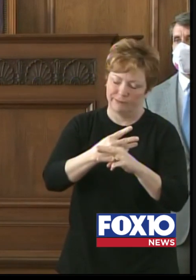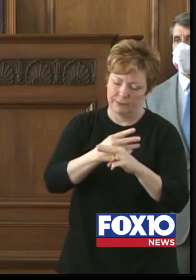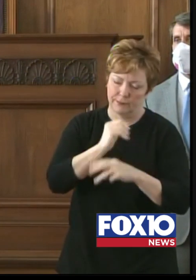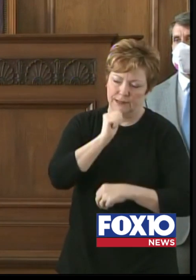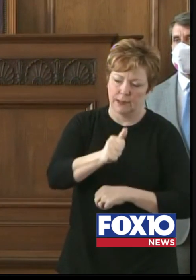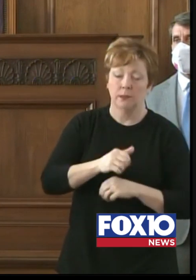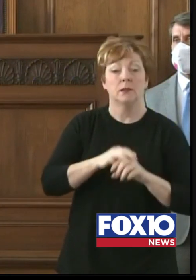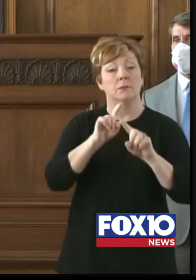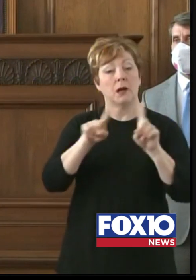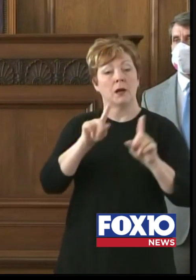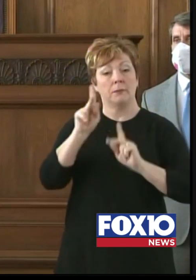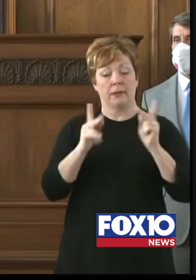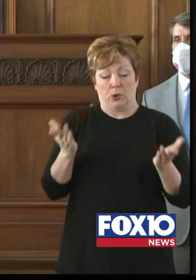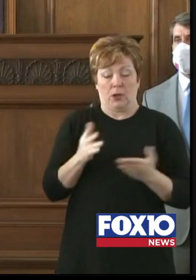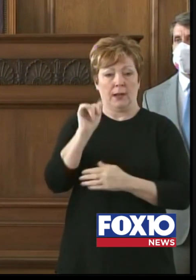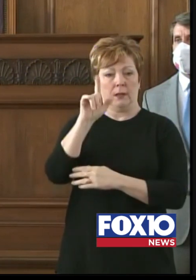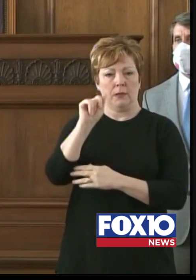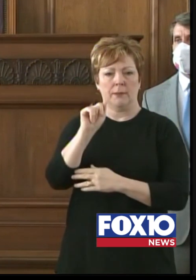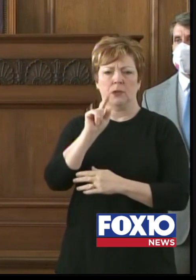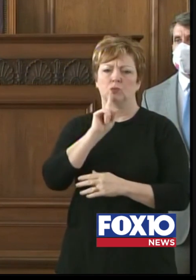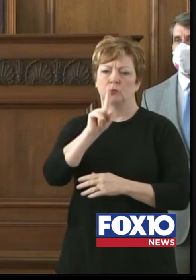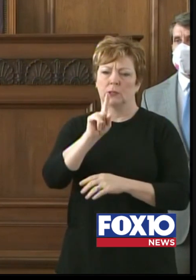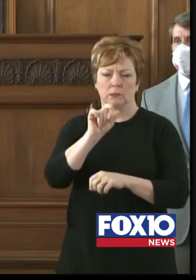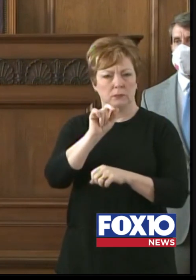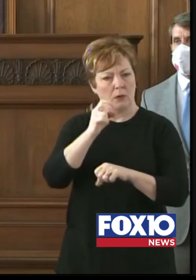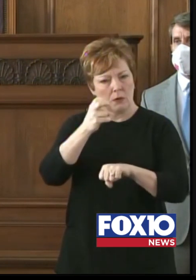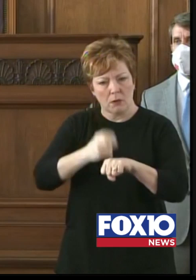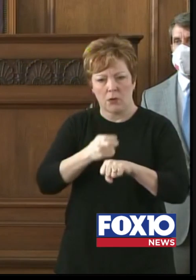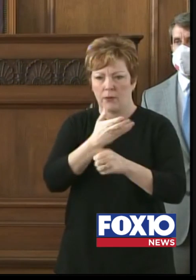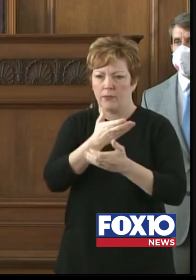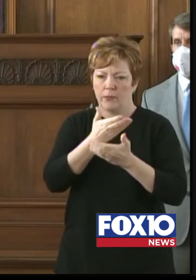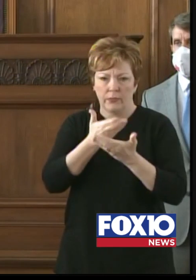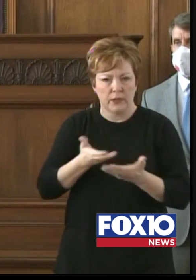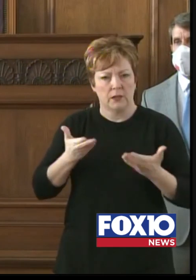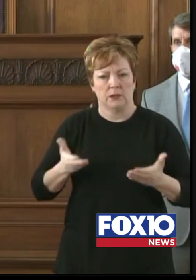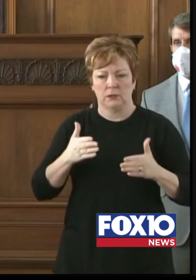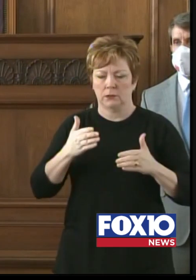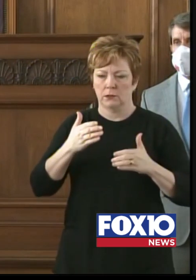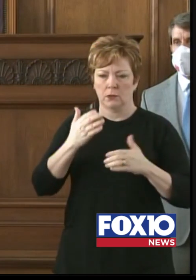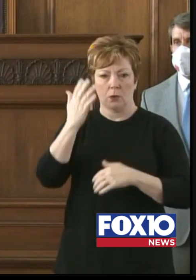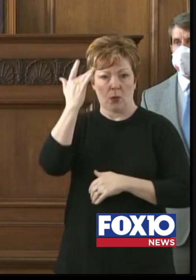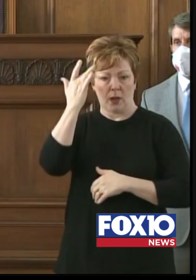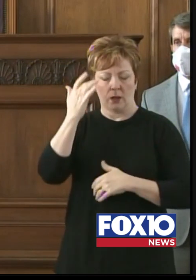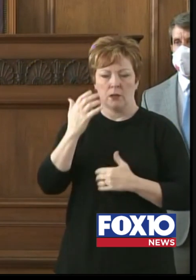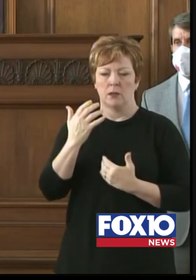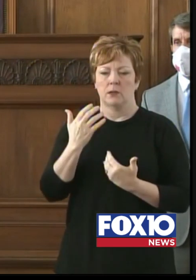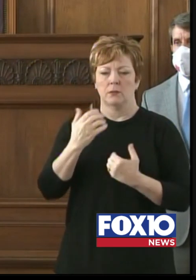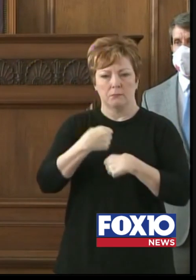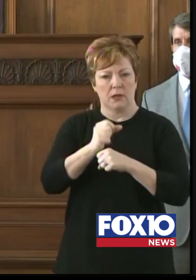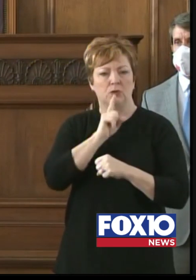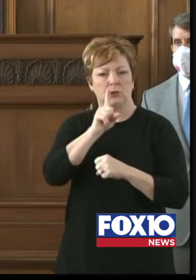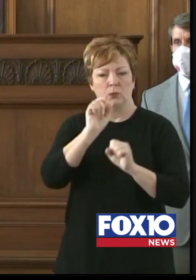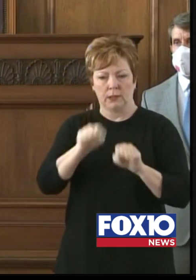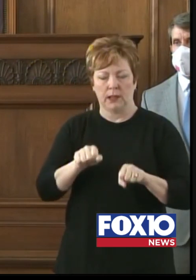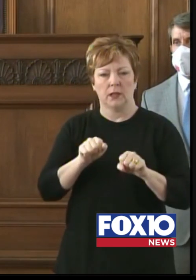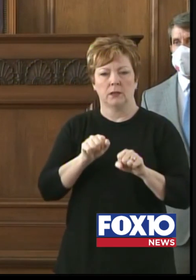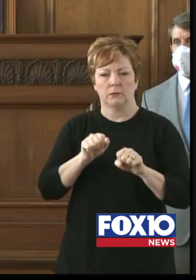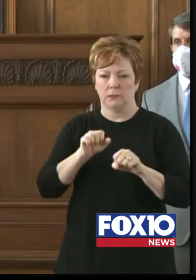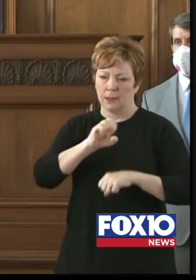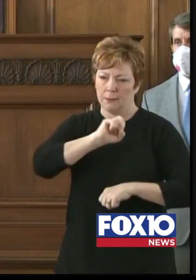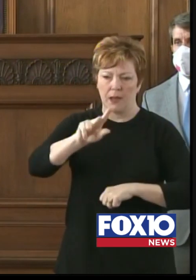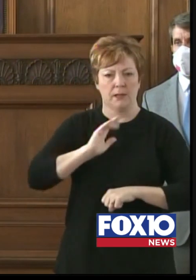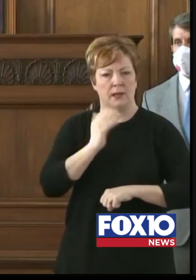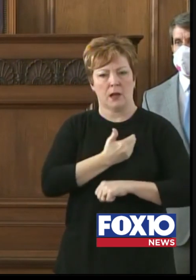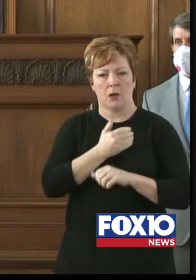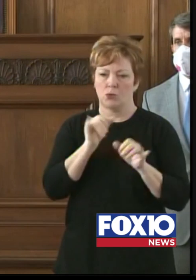Alabama are doing the hard things to ensure that we can get back to our routines just as soon as possible. And today,